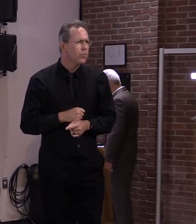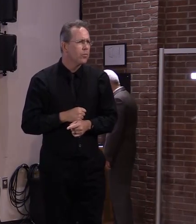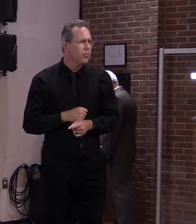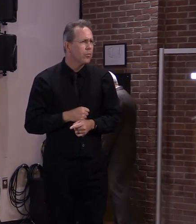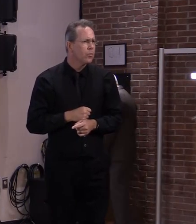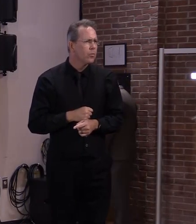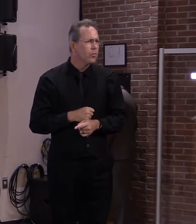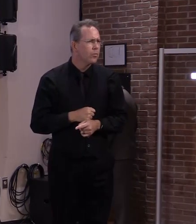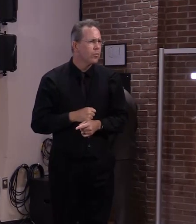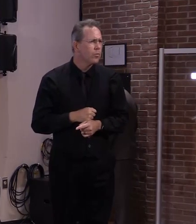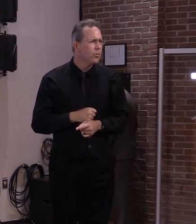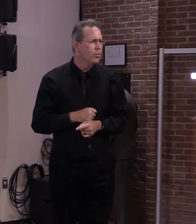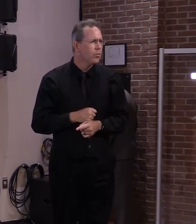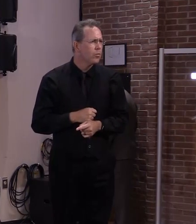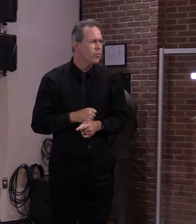much forever?